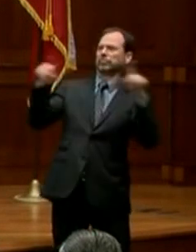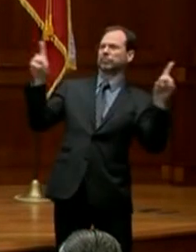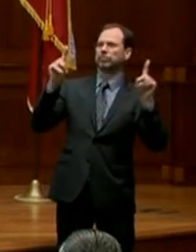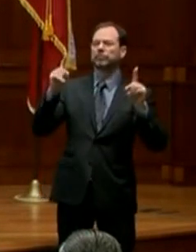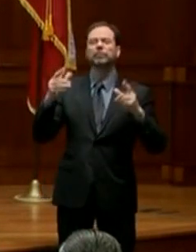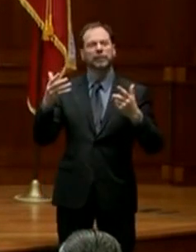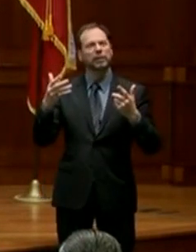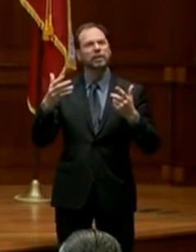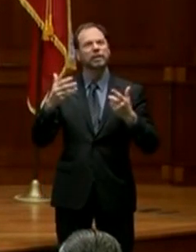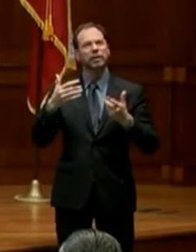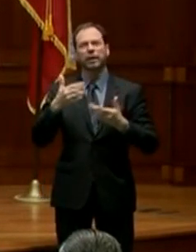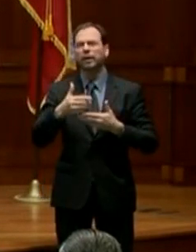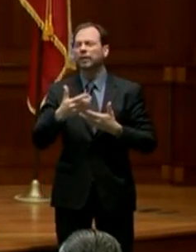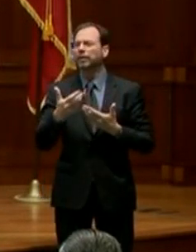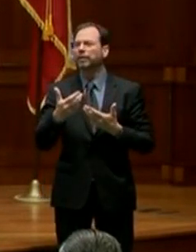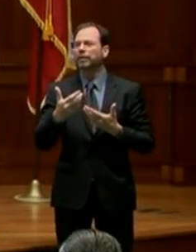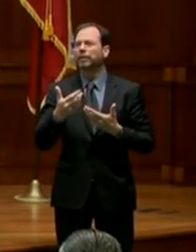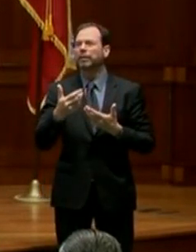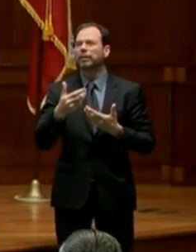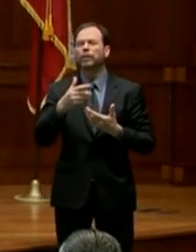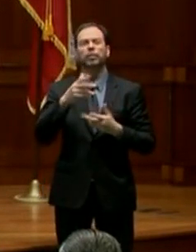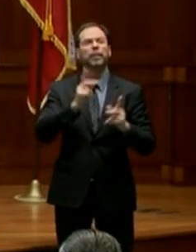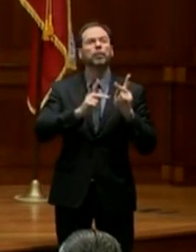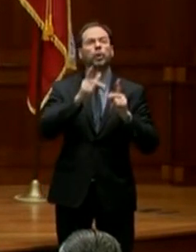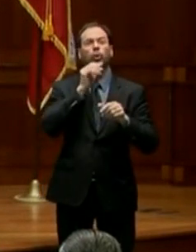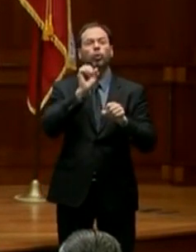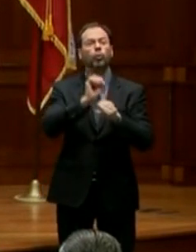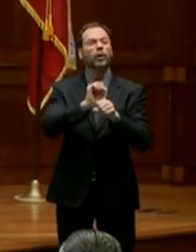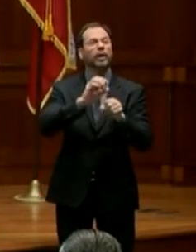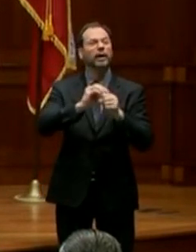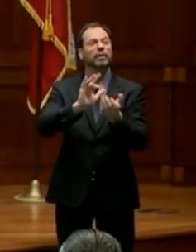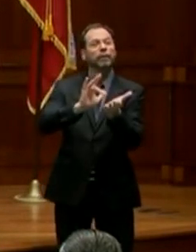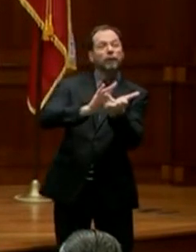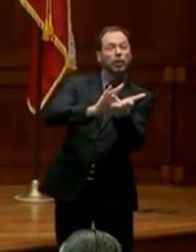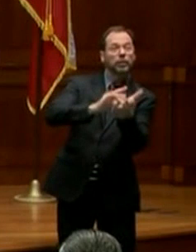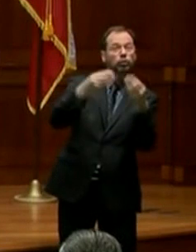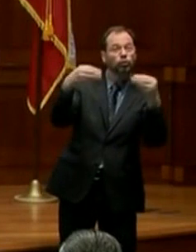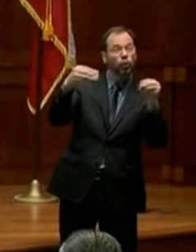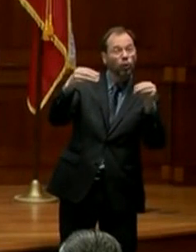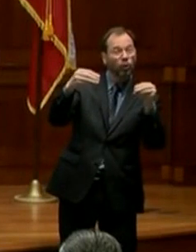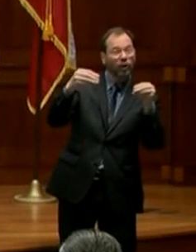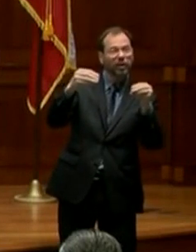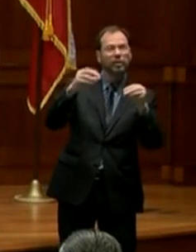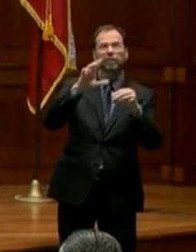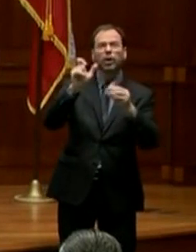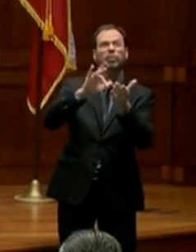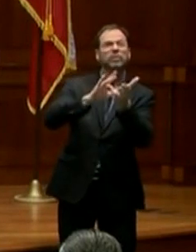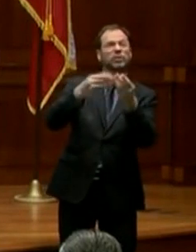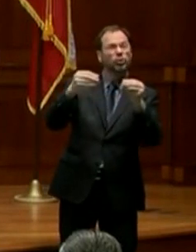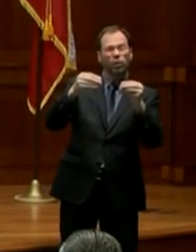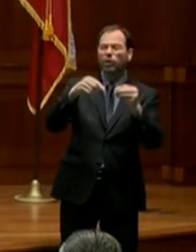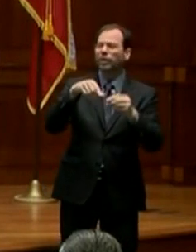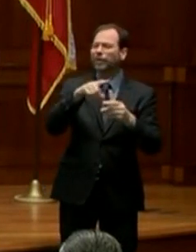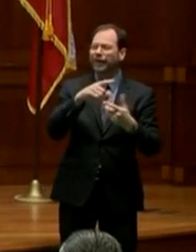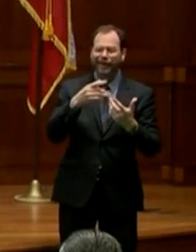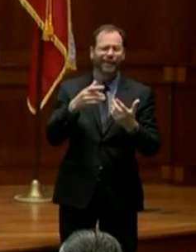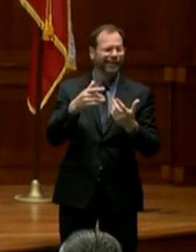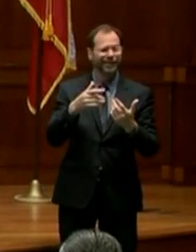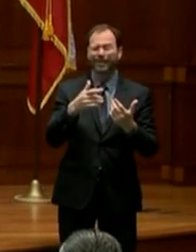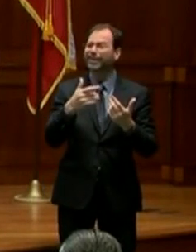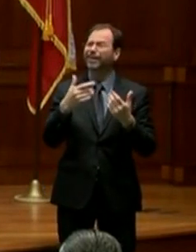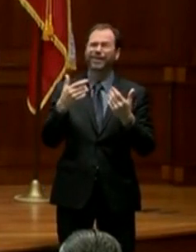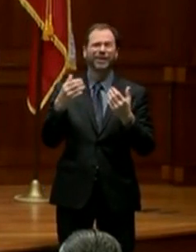help those who work at pharmacies, because pharmacies, just like other healthcare-related workers, are being